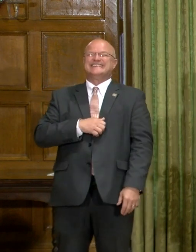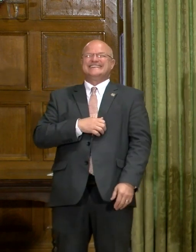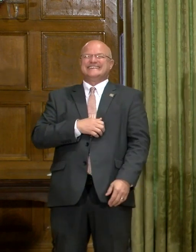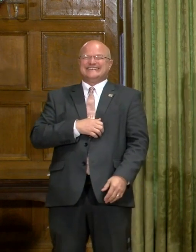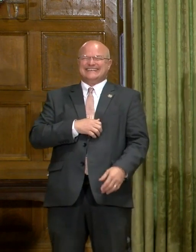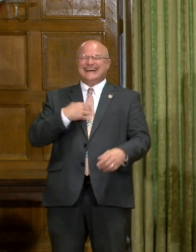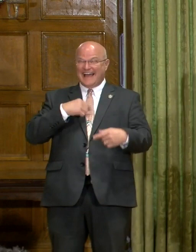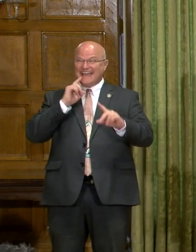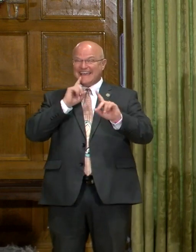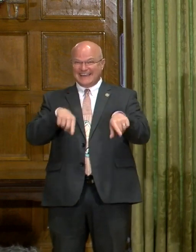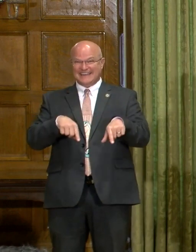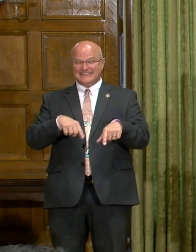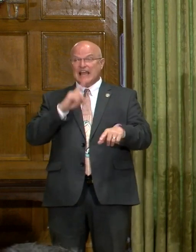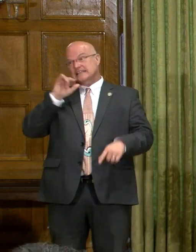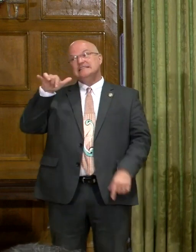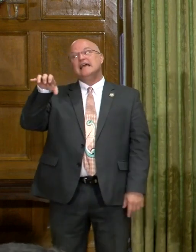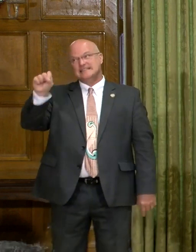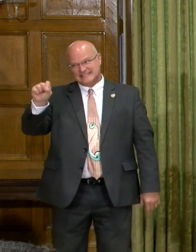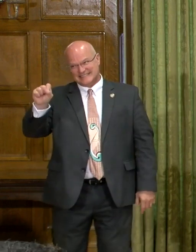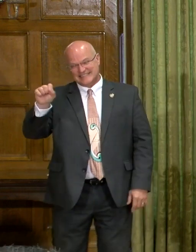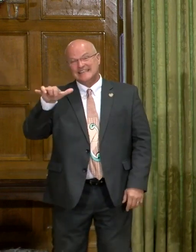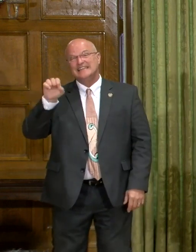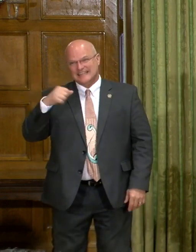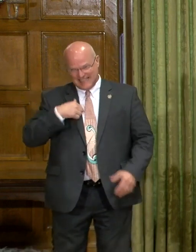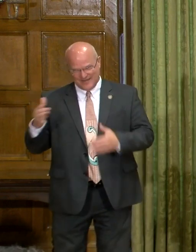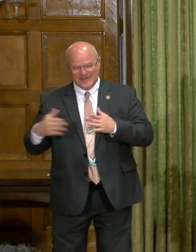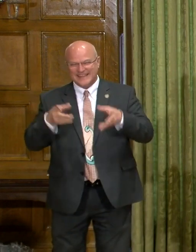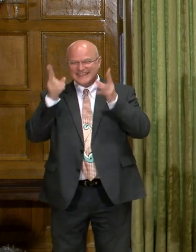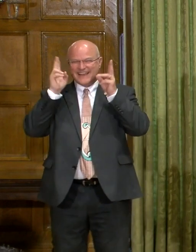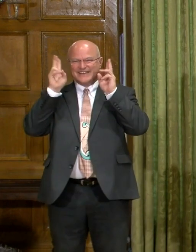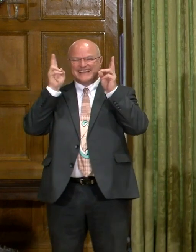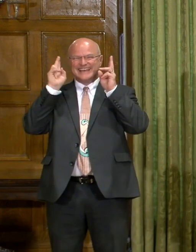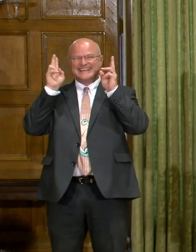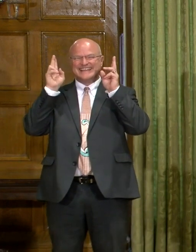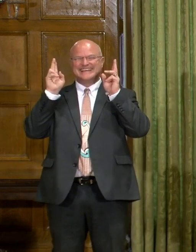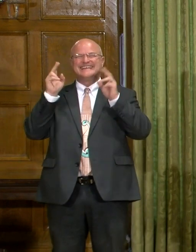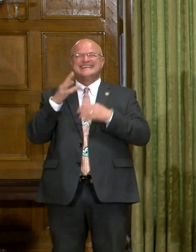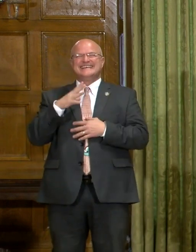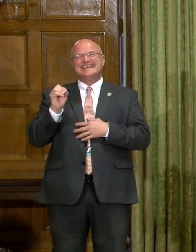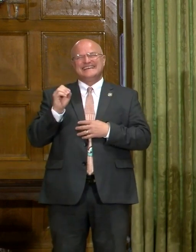Well, I can certainly answer. The answer is yes. I do have plans to get a haircut.